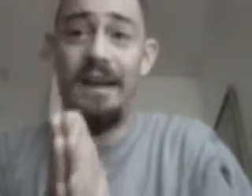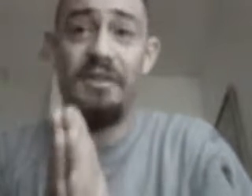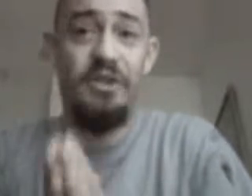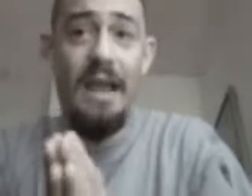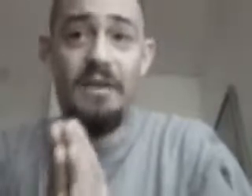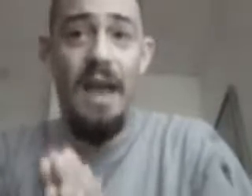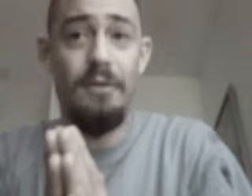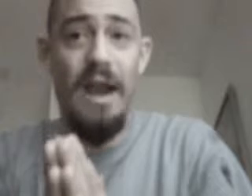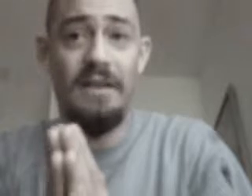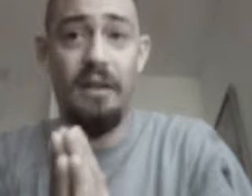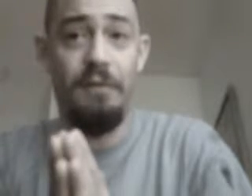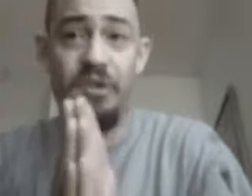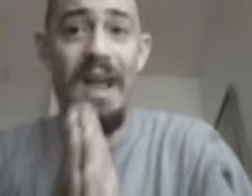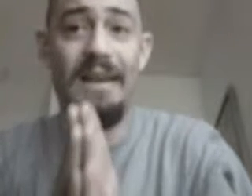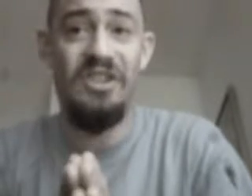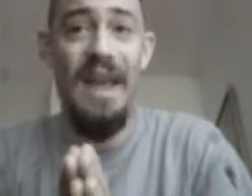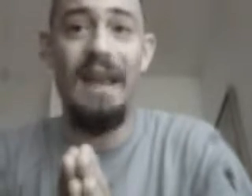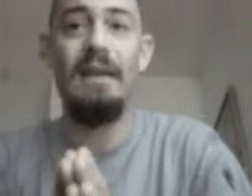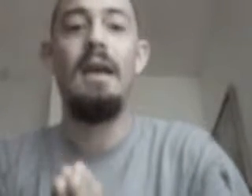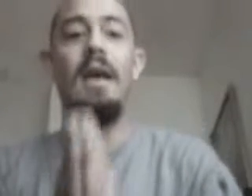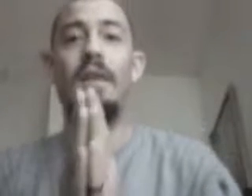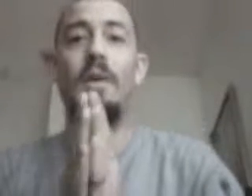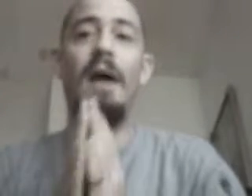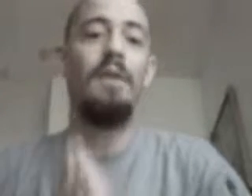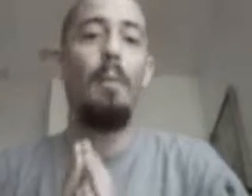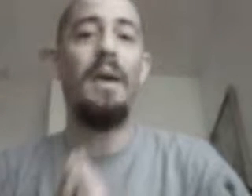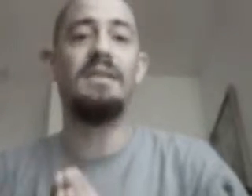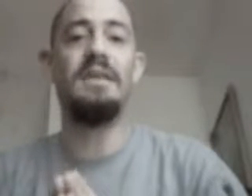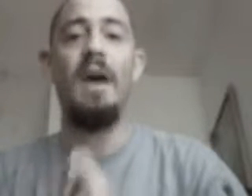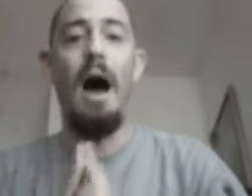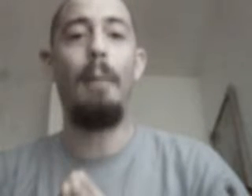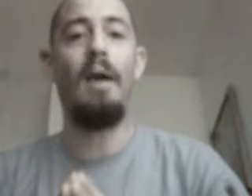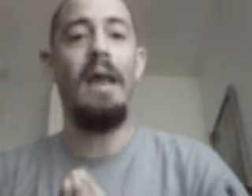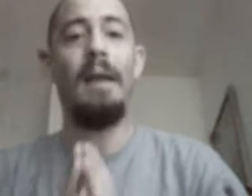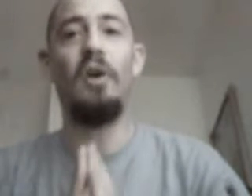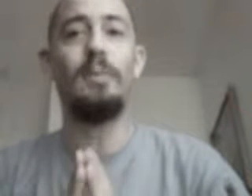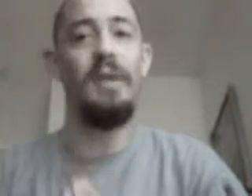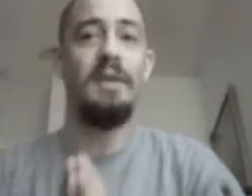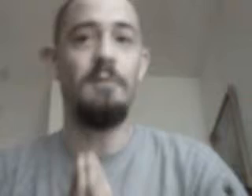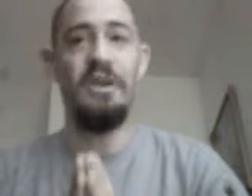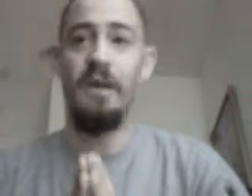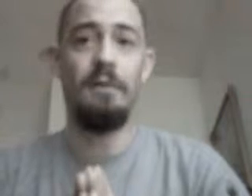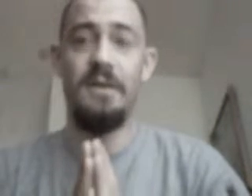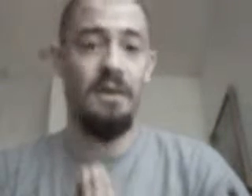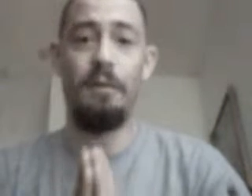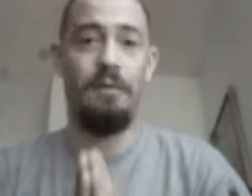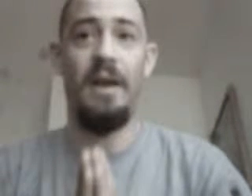doesn't change that drastically from state to state, then you have no business operating multiple tons of machinery that runs on liquid fucking